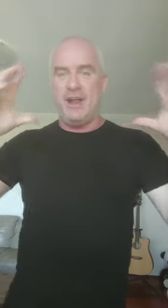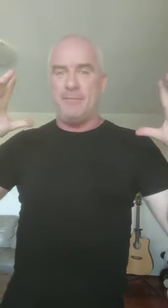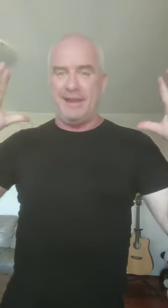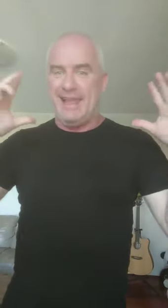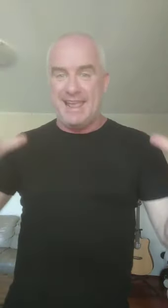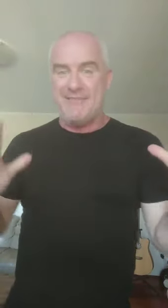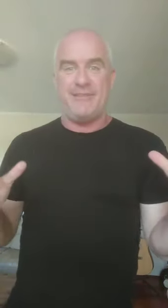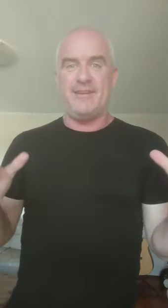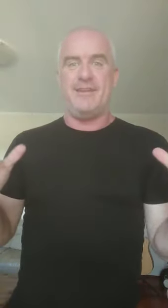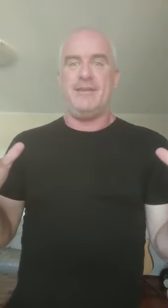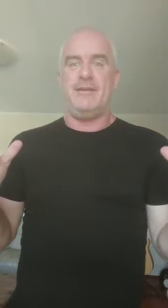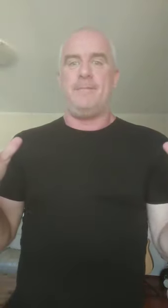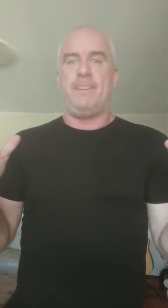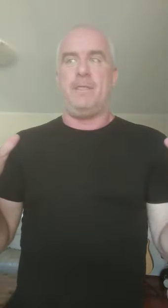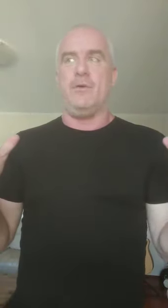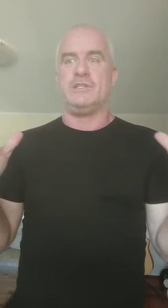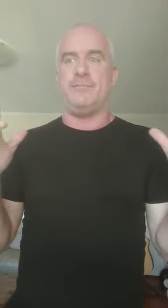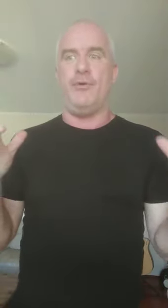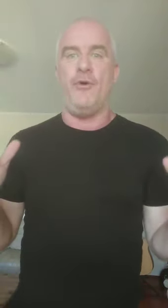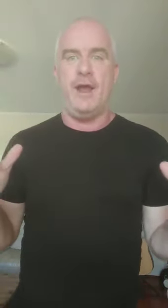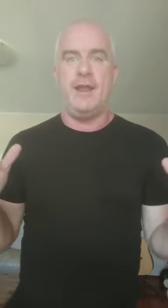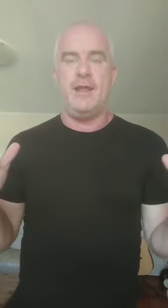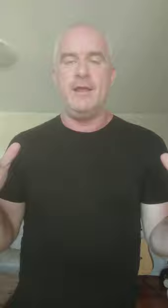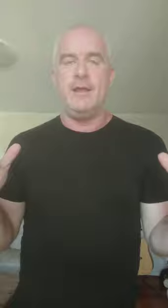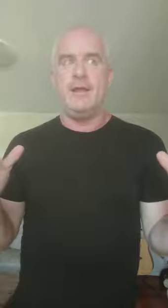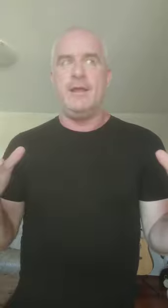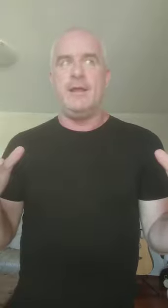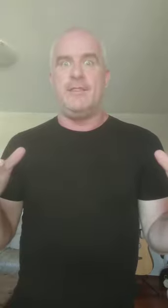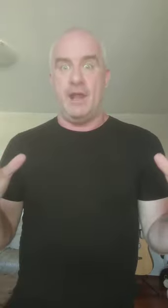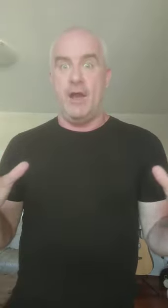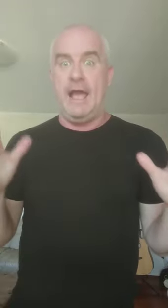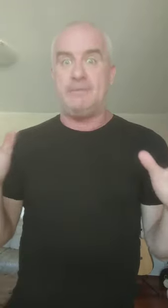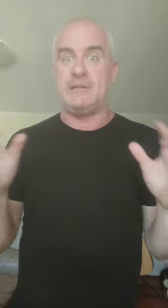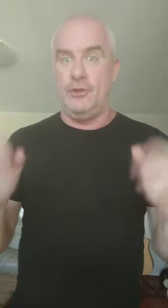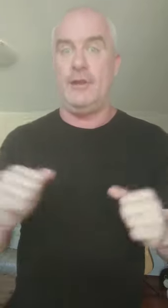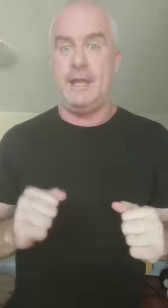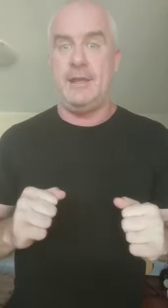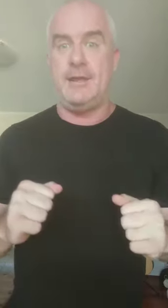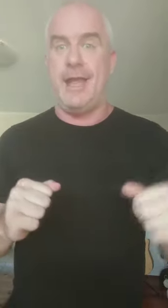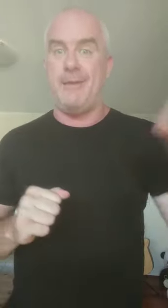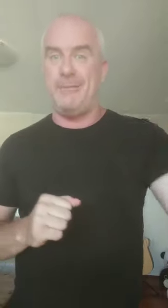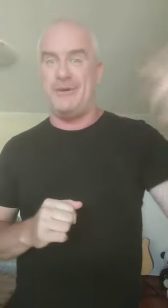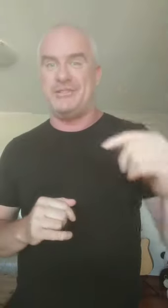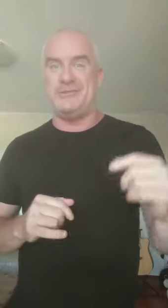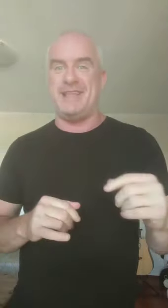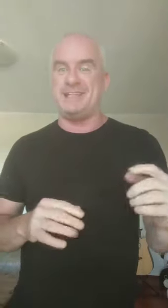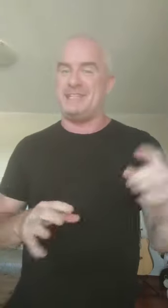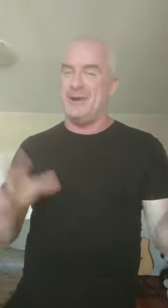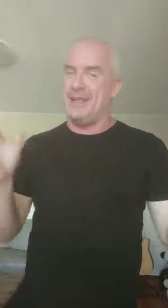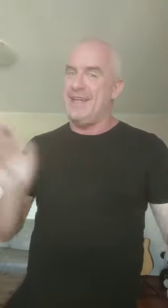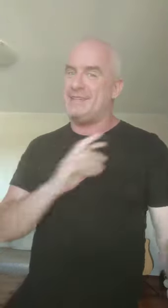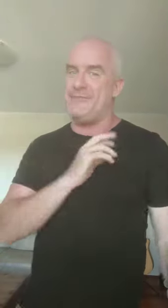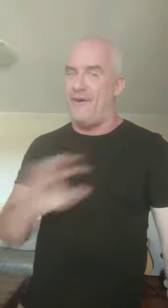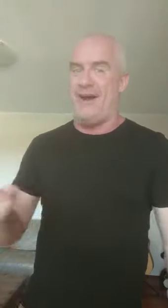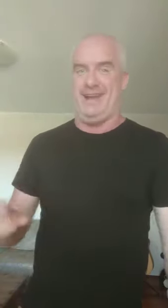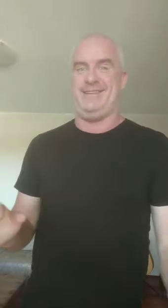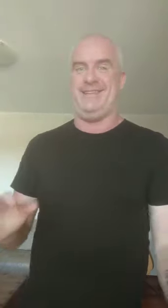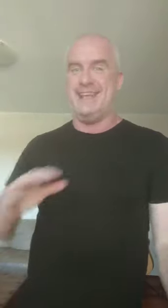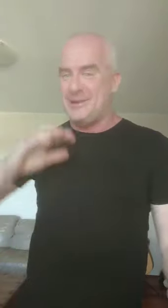I don't believe, or support, then I absolutely am an imposter in that society. And that's fine. That's